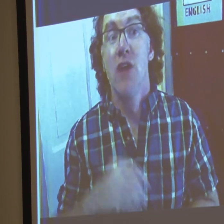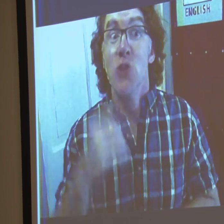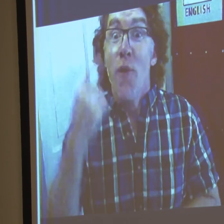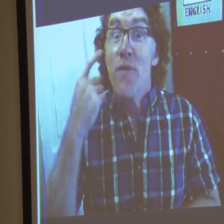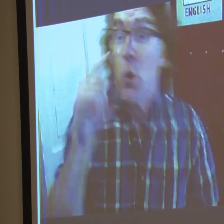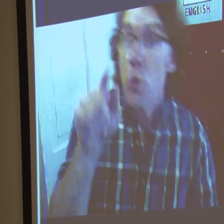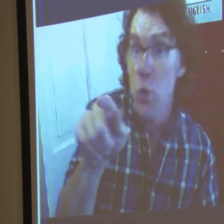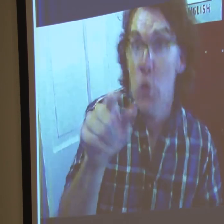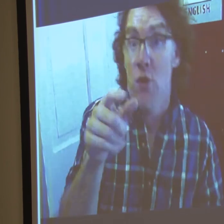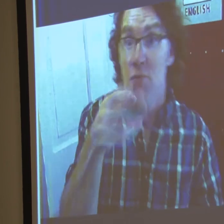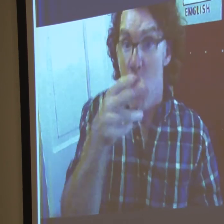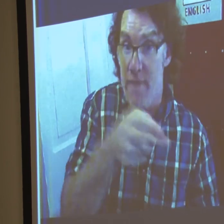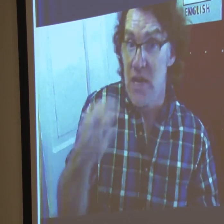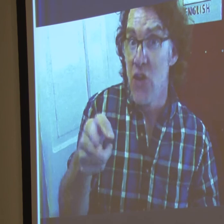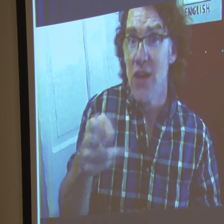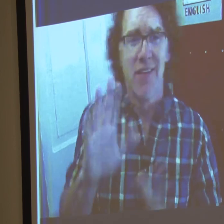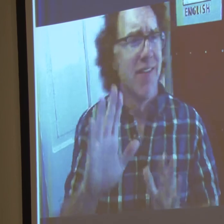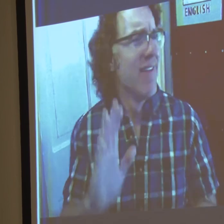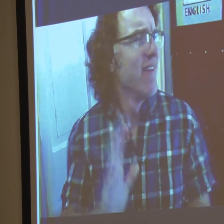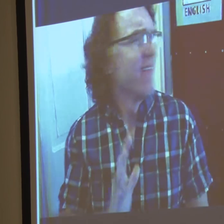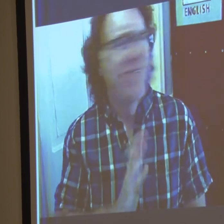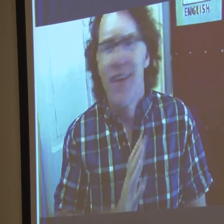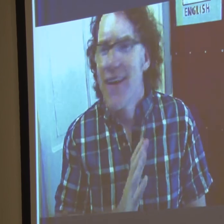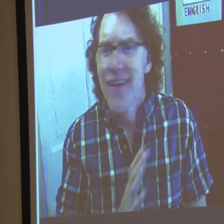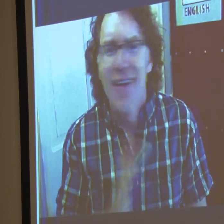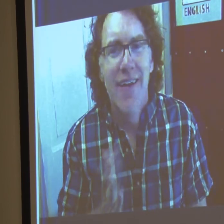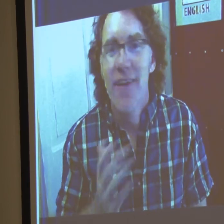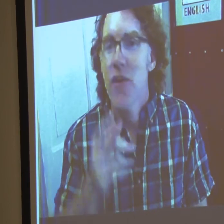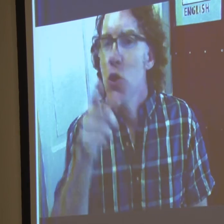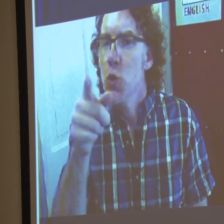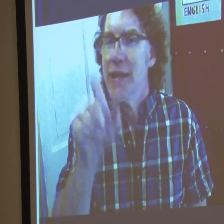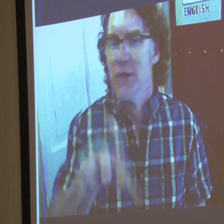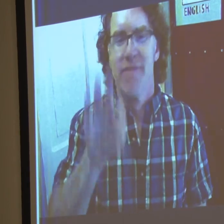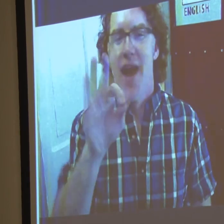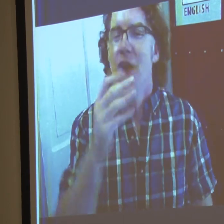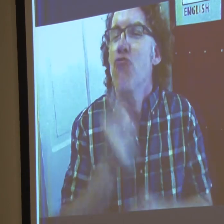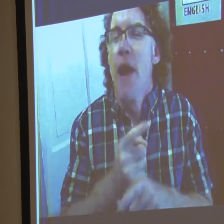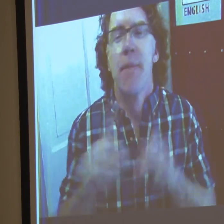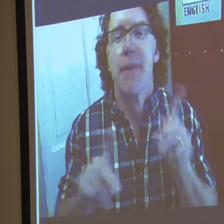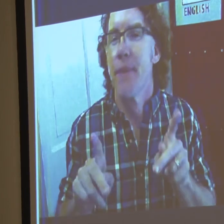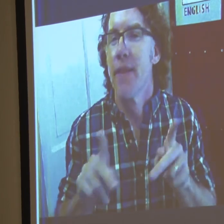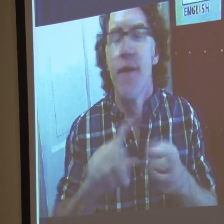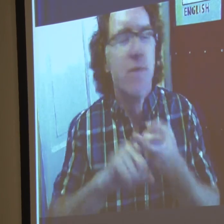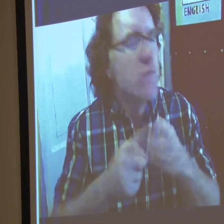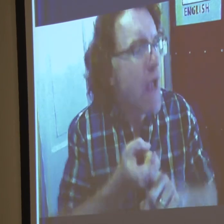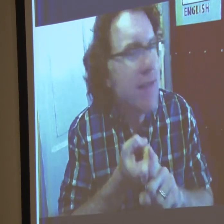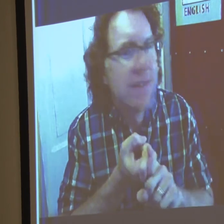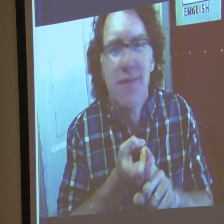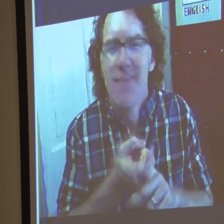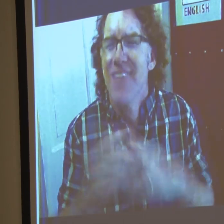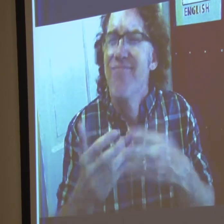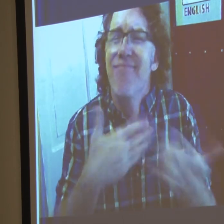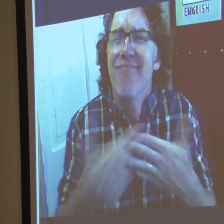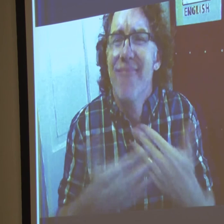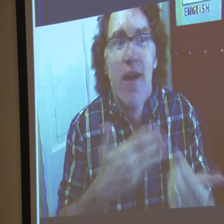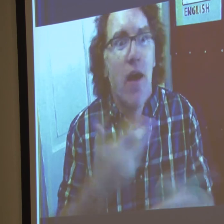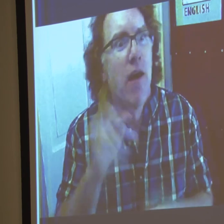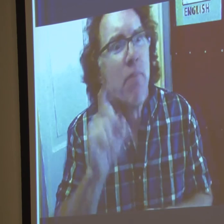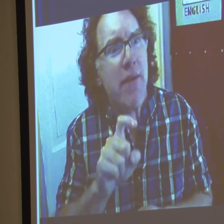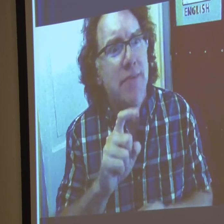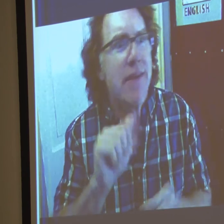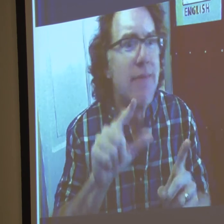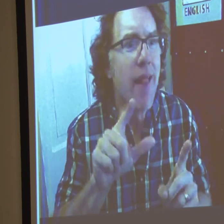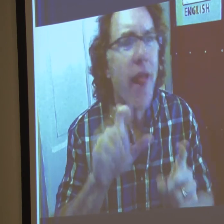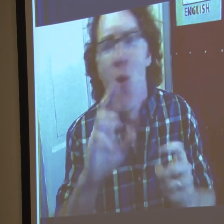other and we became friends. For you as a hard of hearing person, just find the right friends and the